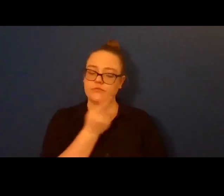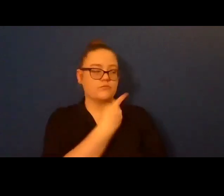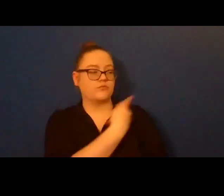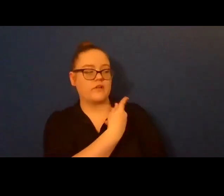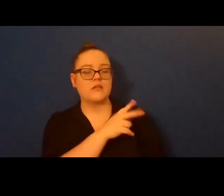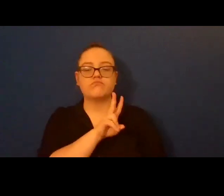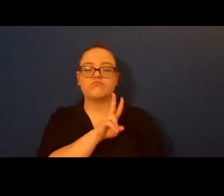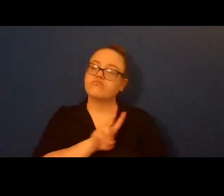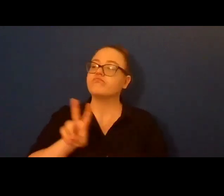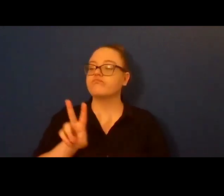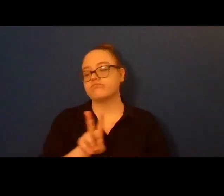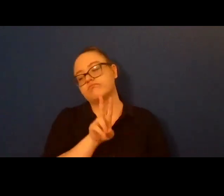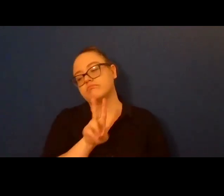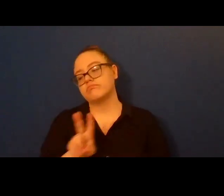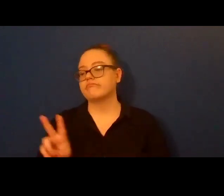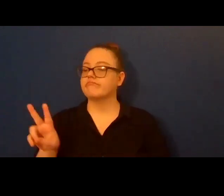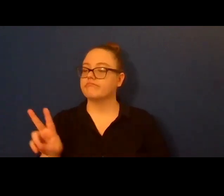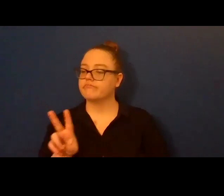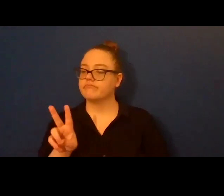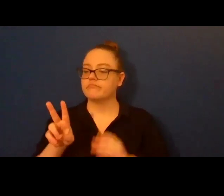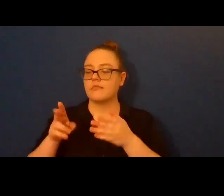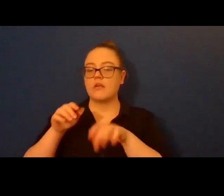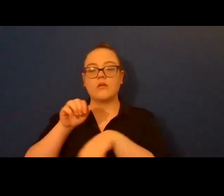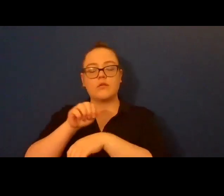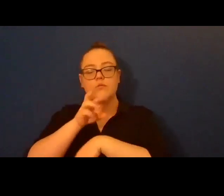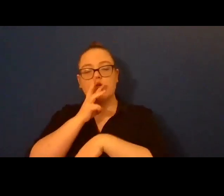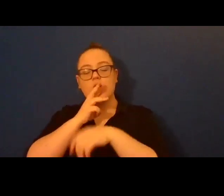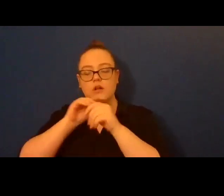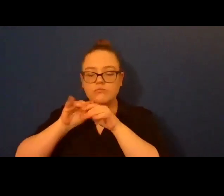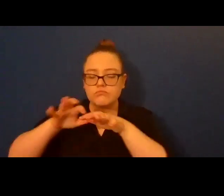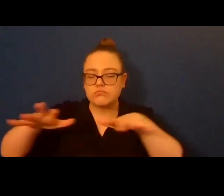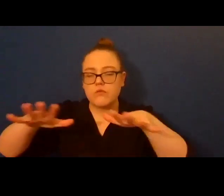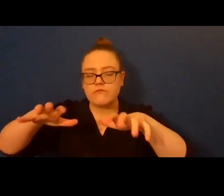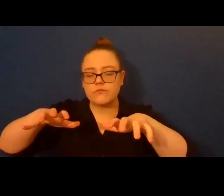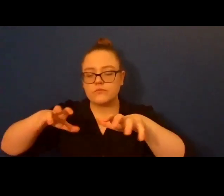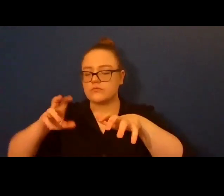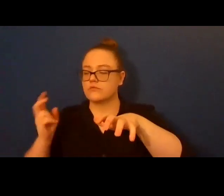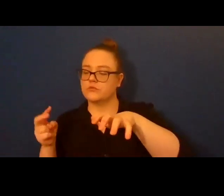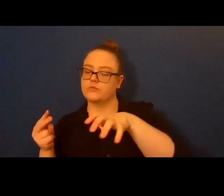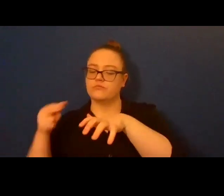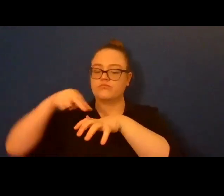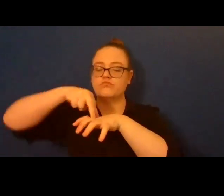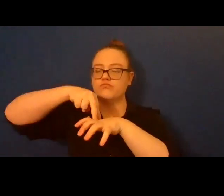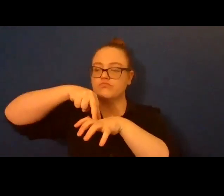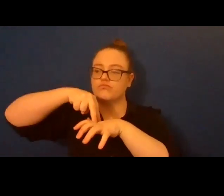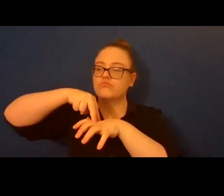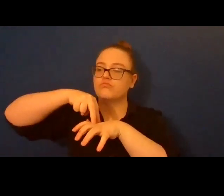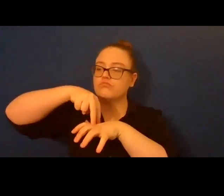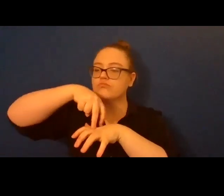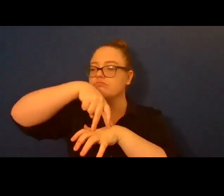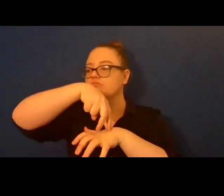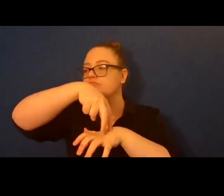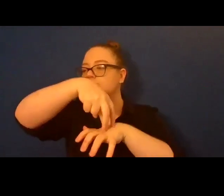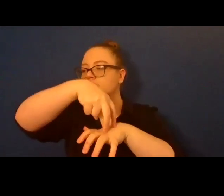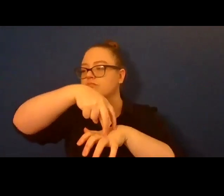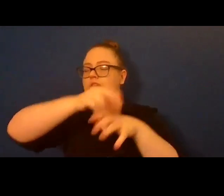snow. He climbs onto the lake and reaches down to help me up. It's eerie. The waves are so still. I can almost